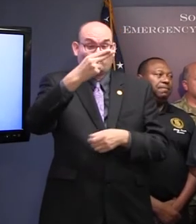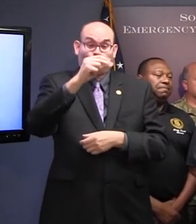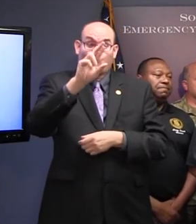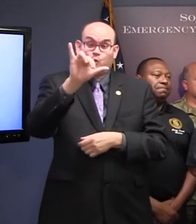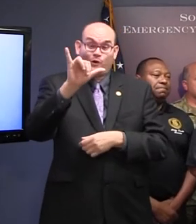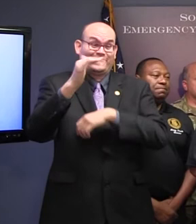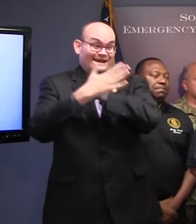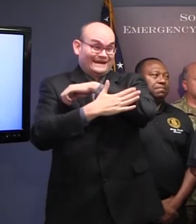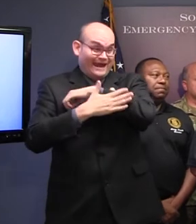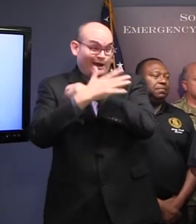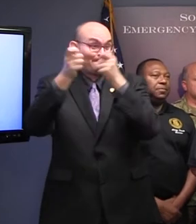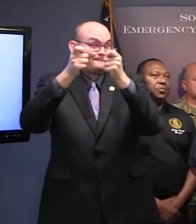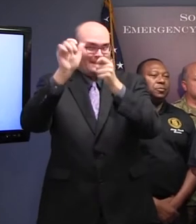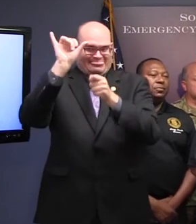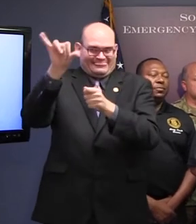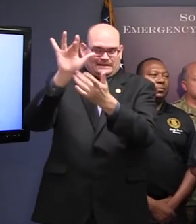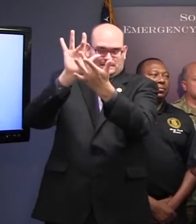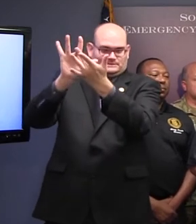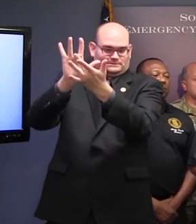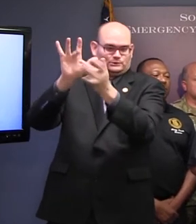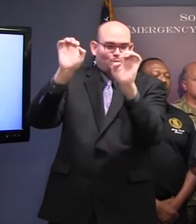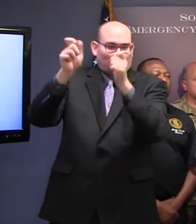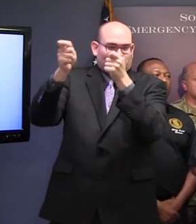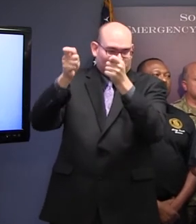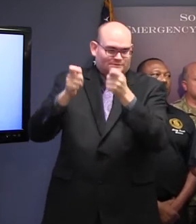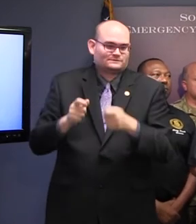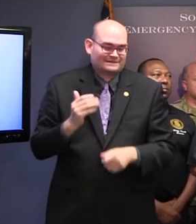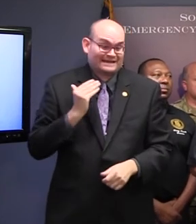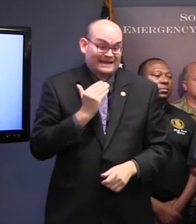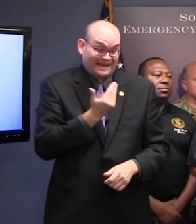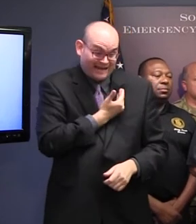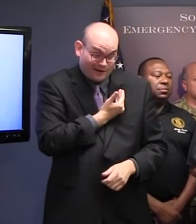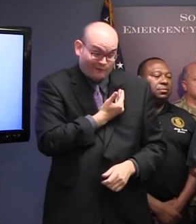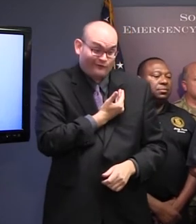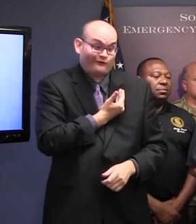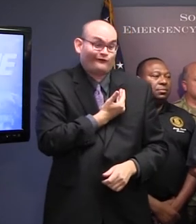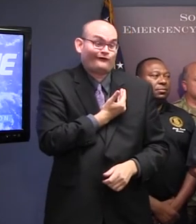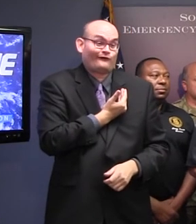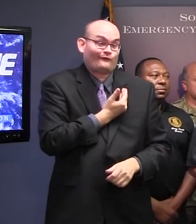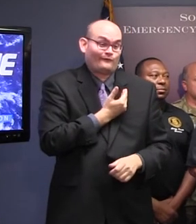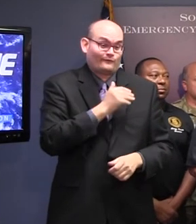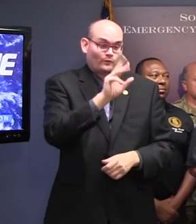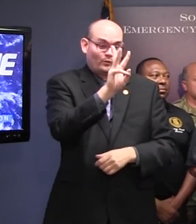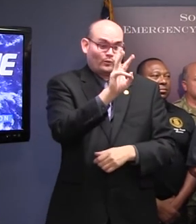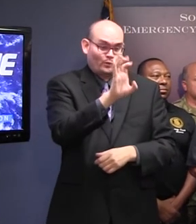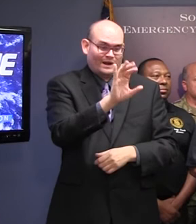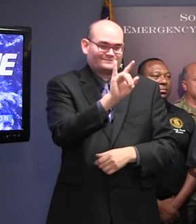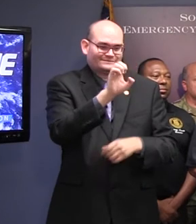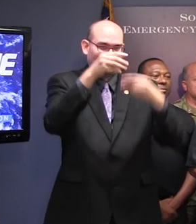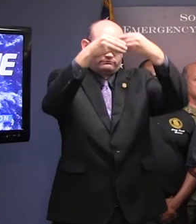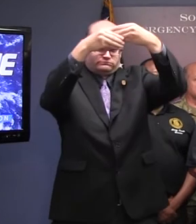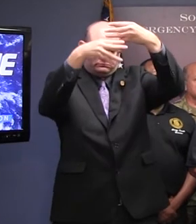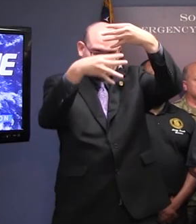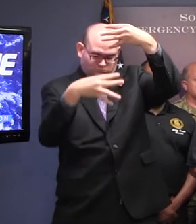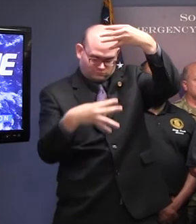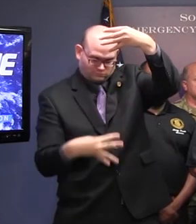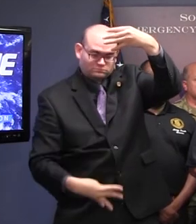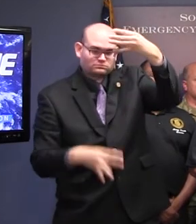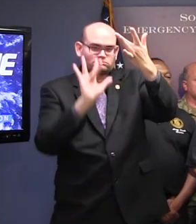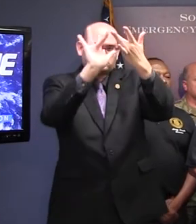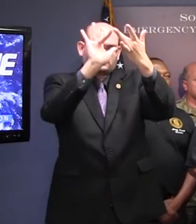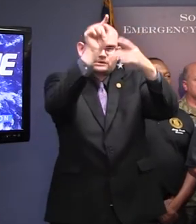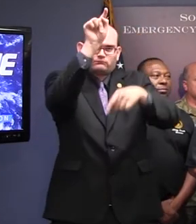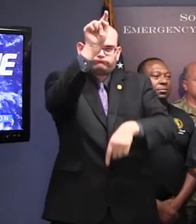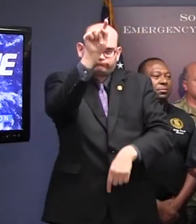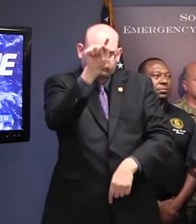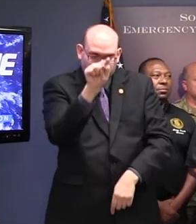all the contact information, and it all, and it's been mentioned before, we've got all the Know Your Zone information on there. People can type